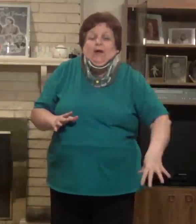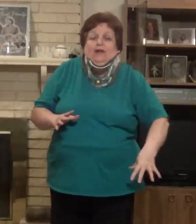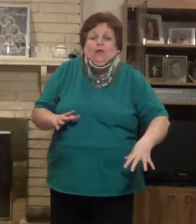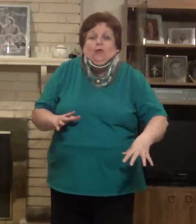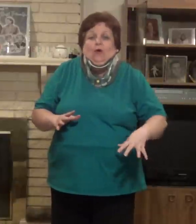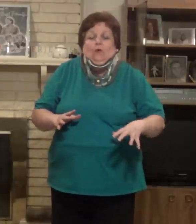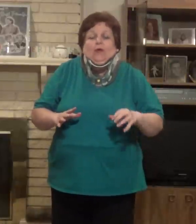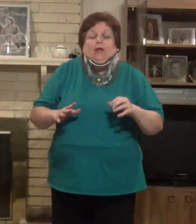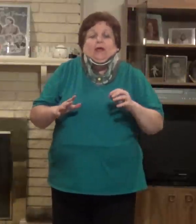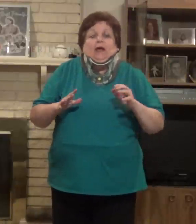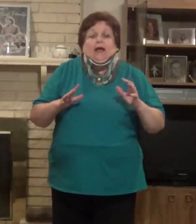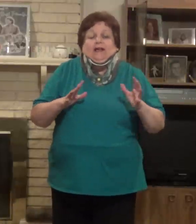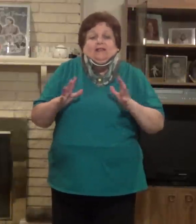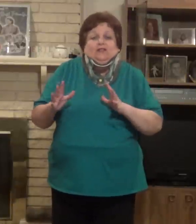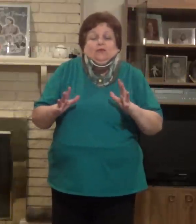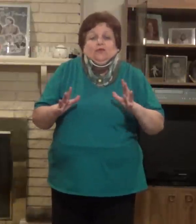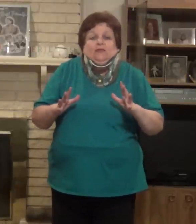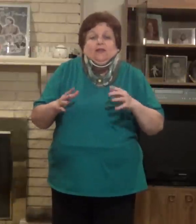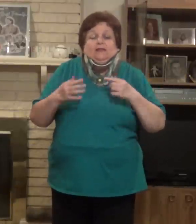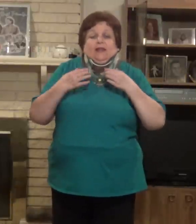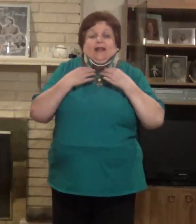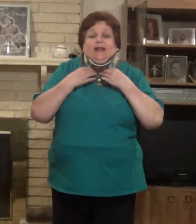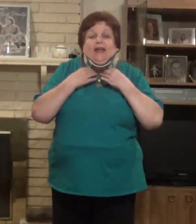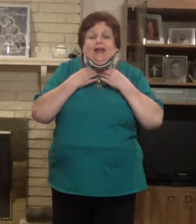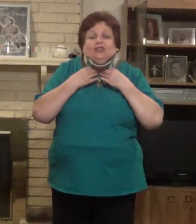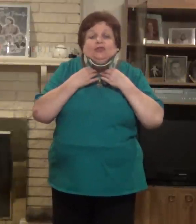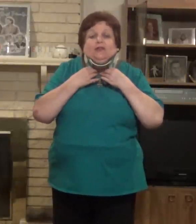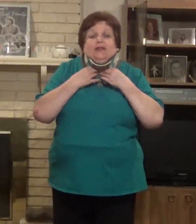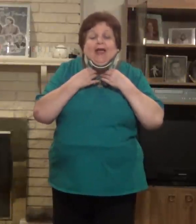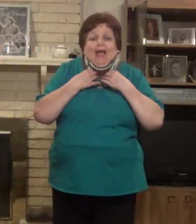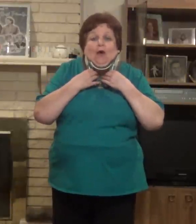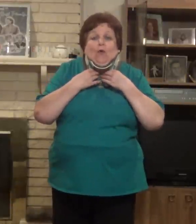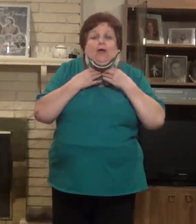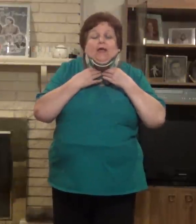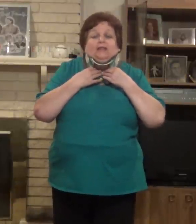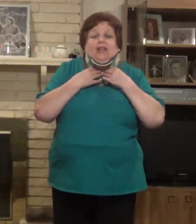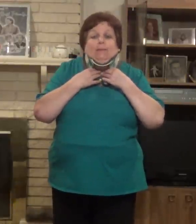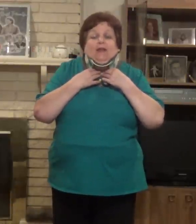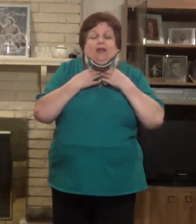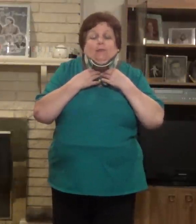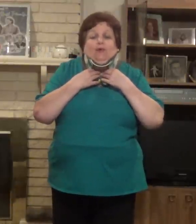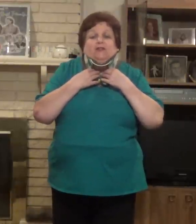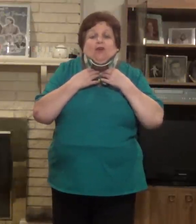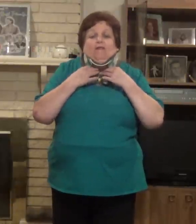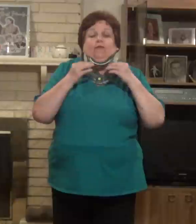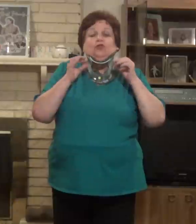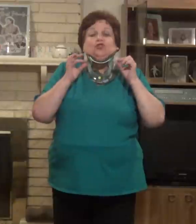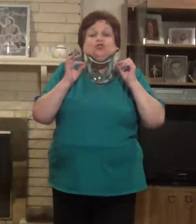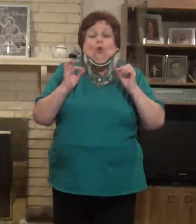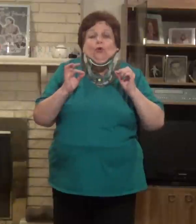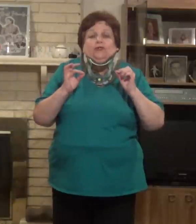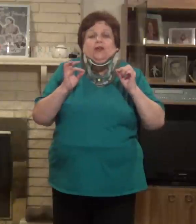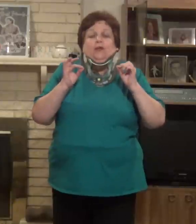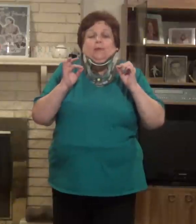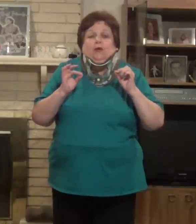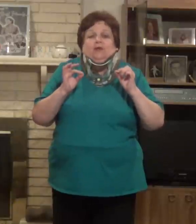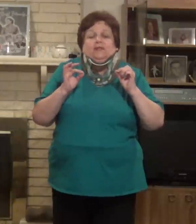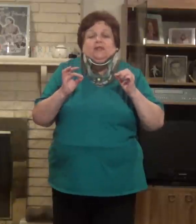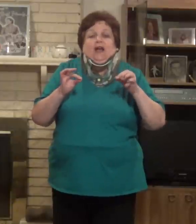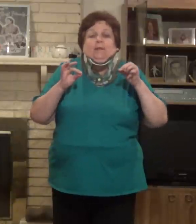way down low. I can still do things and I can actually now take my neck brace off for short periods of time